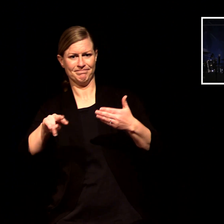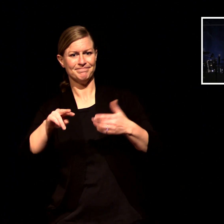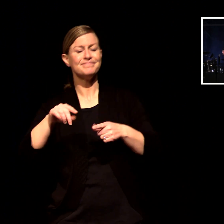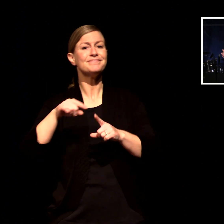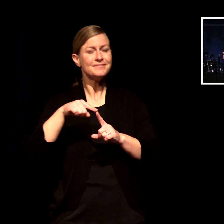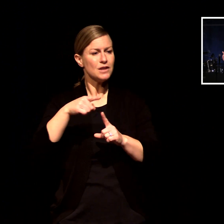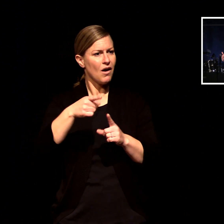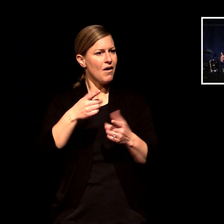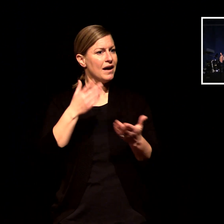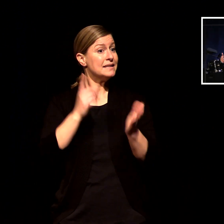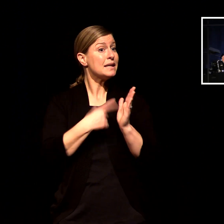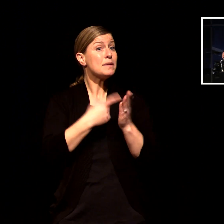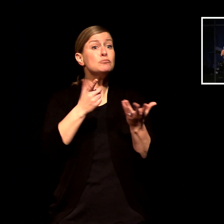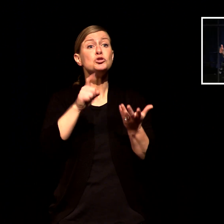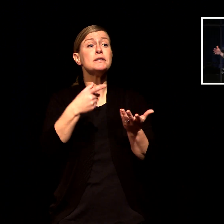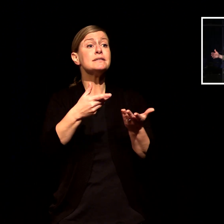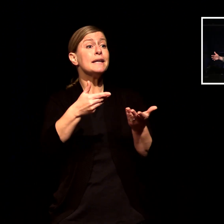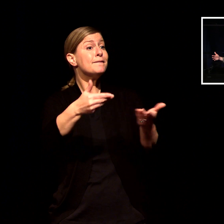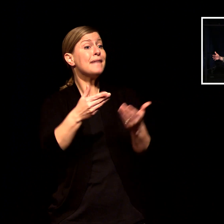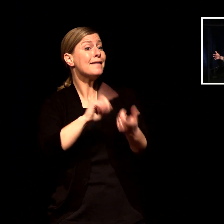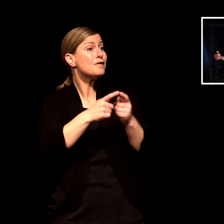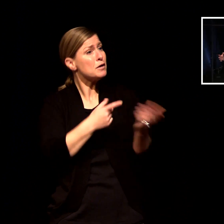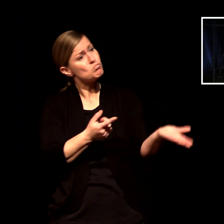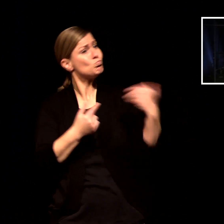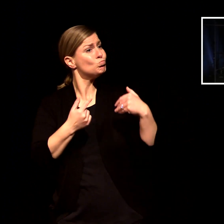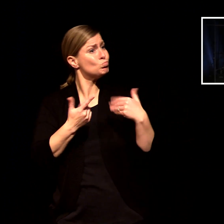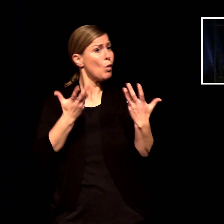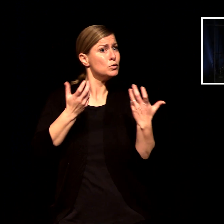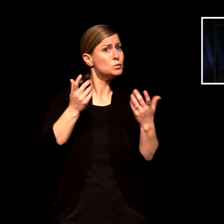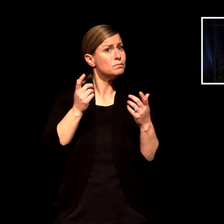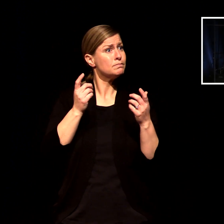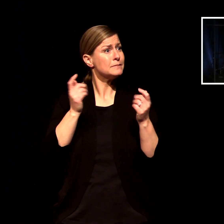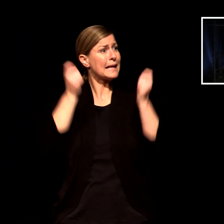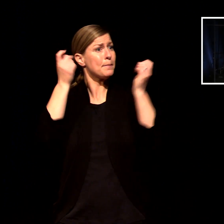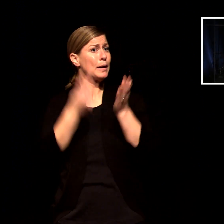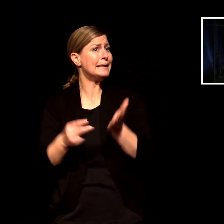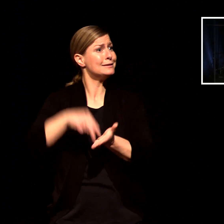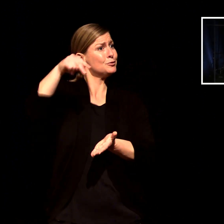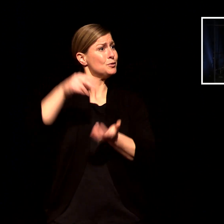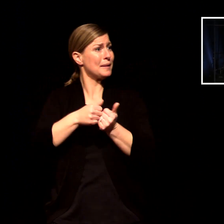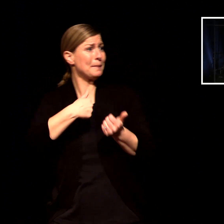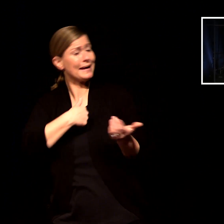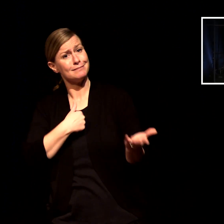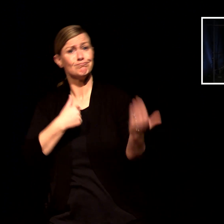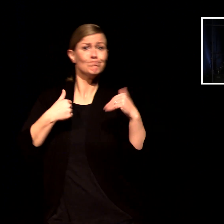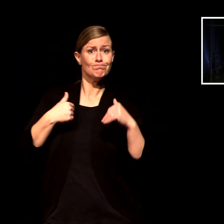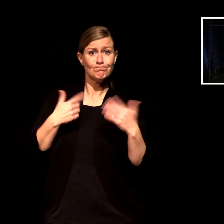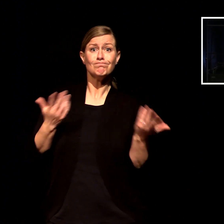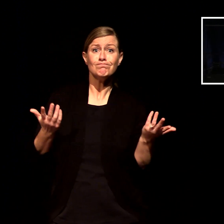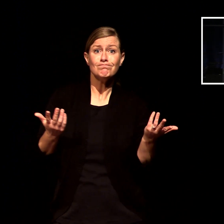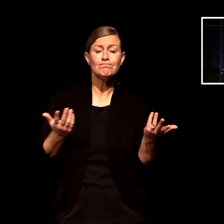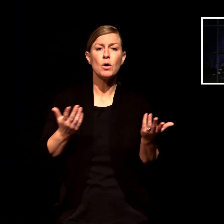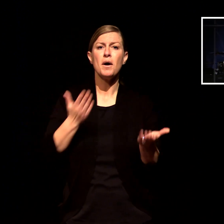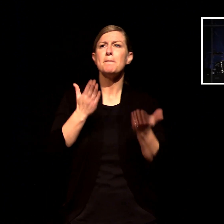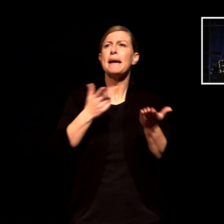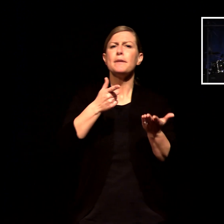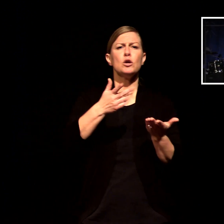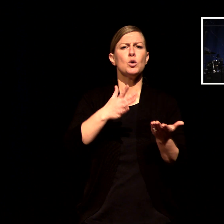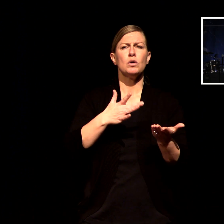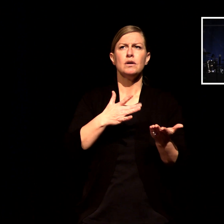invitation maybe there's an introduction maybe god's had someone on your heart for quite a season and it's time for you to make this introduction